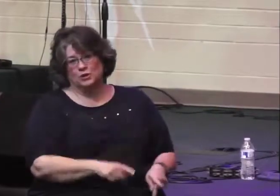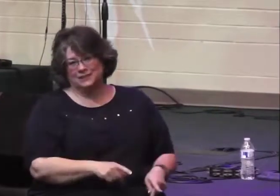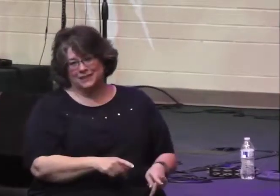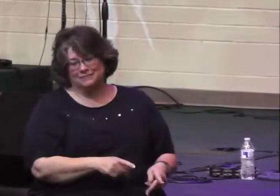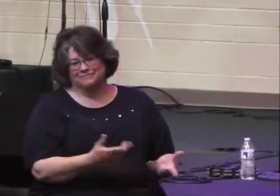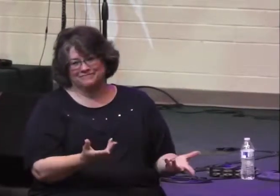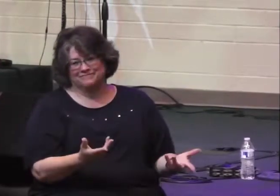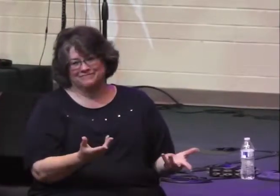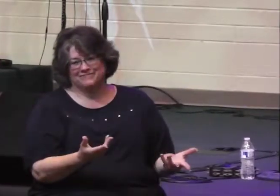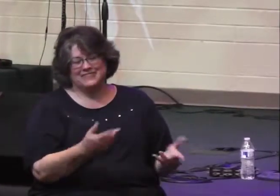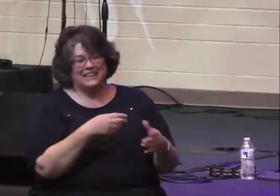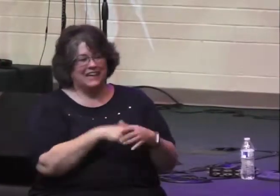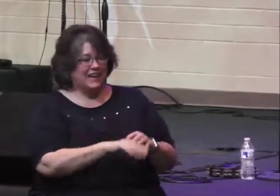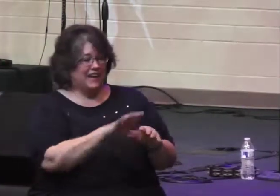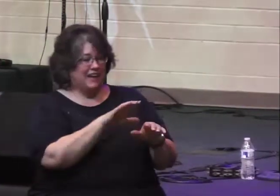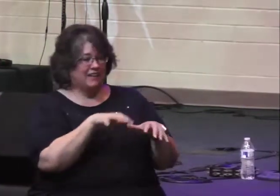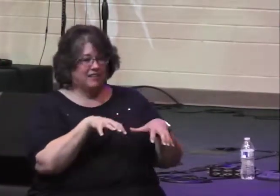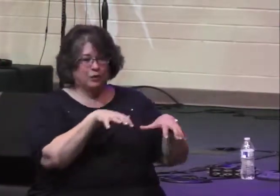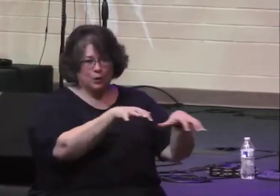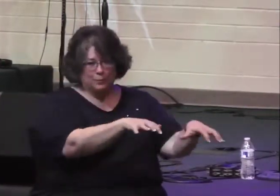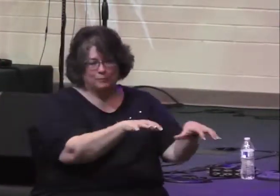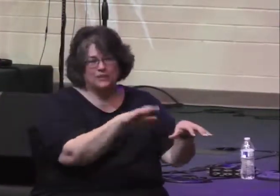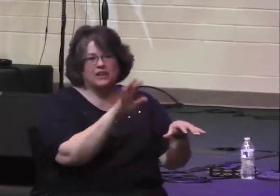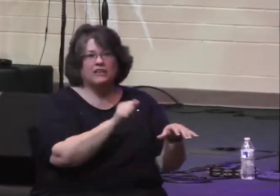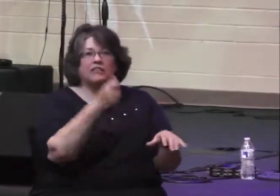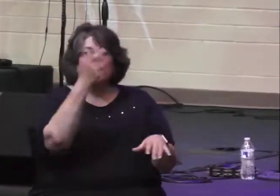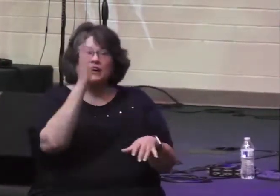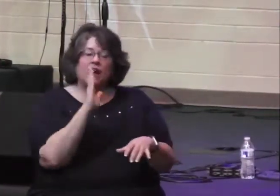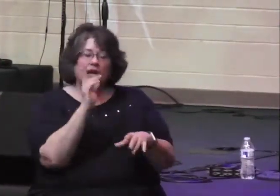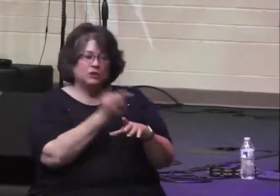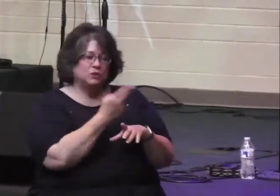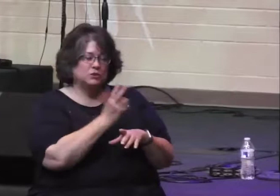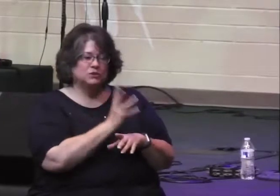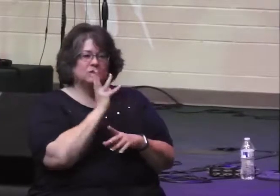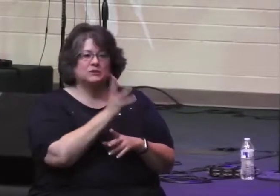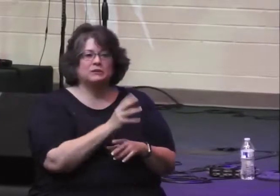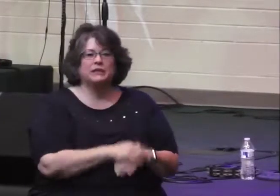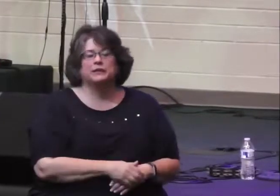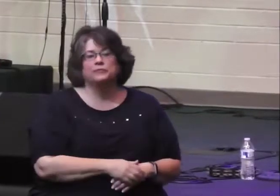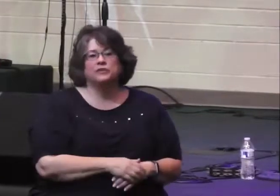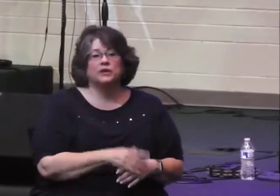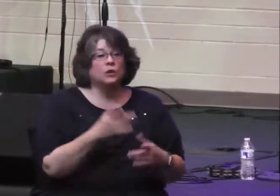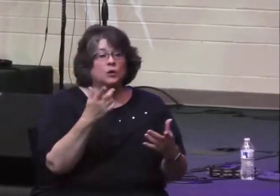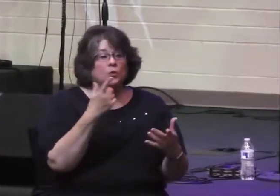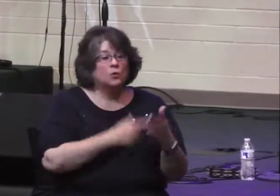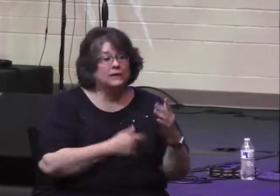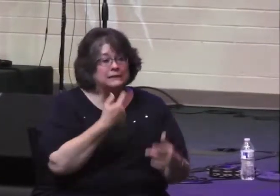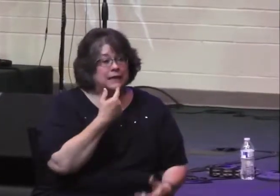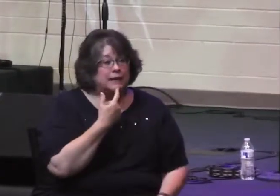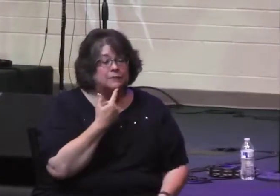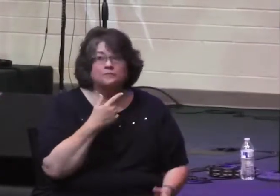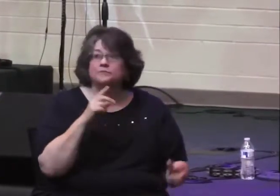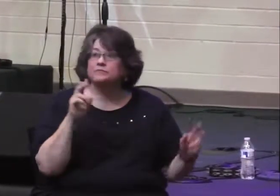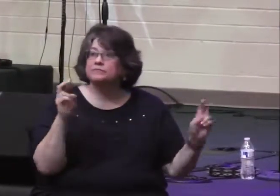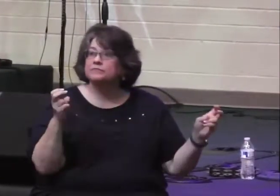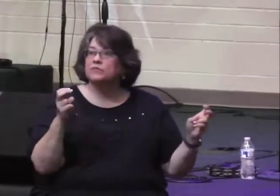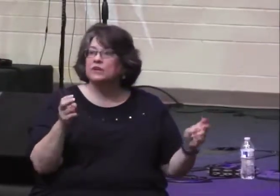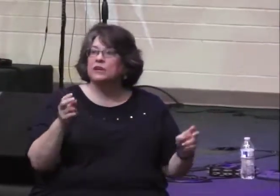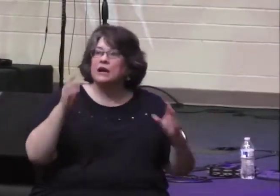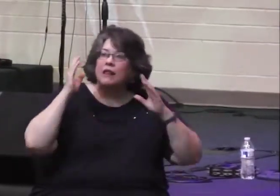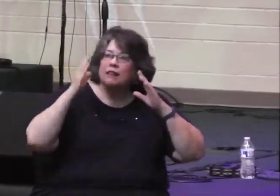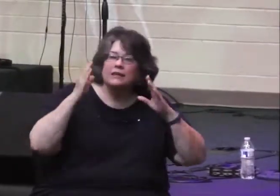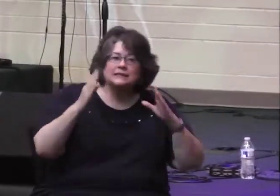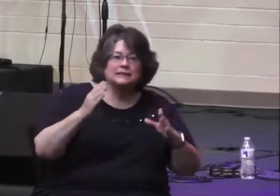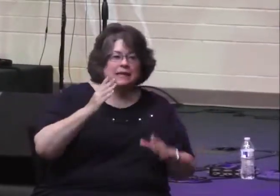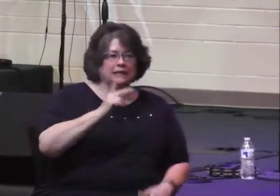you know. It wasn't a career prophet. It wasn't the high priest. It's an ordinary person in the congregation that God speaks through. And let's listen to what